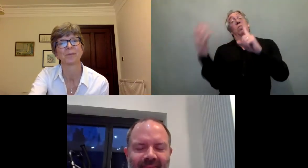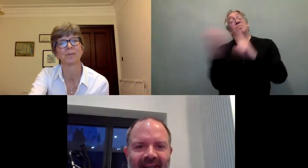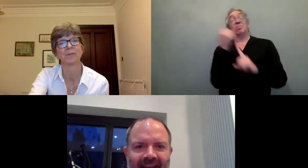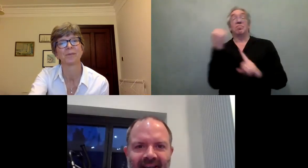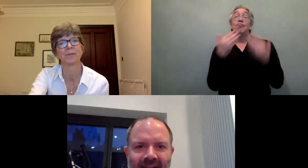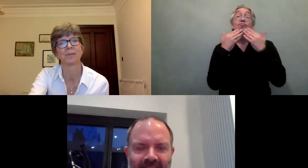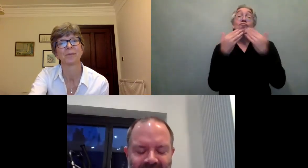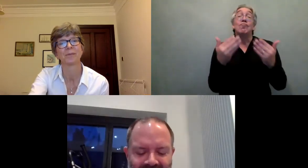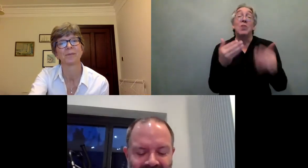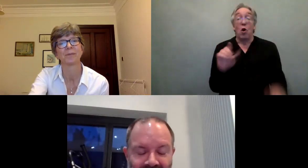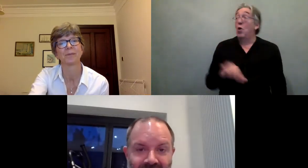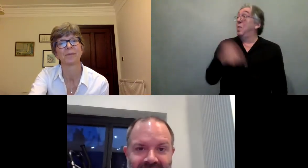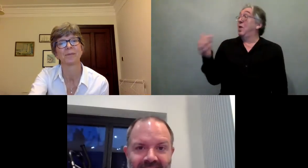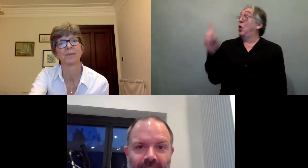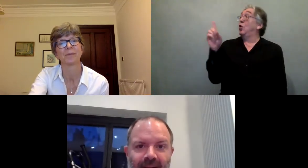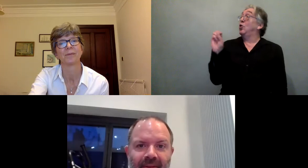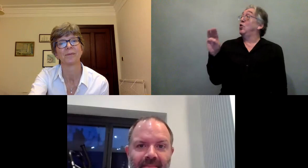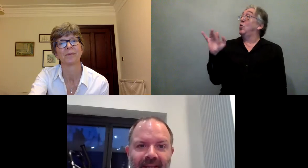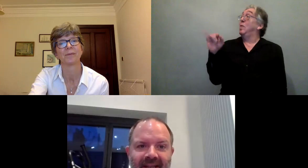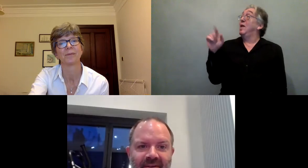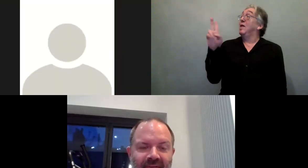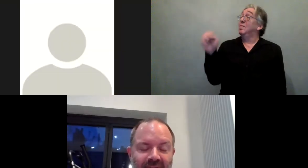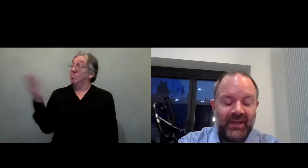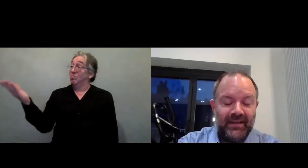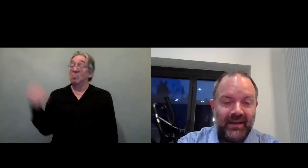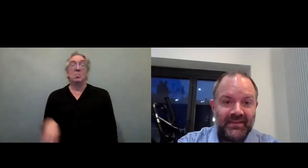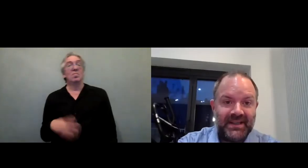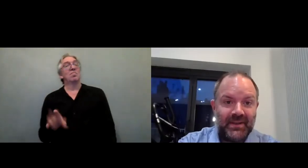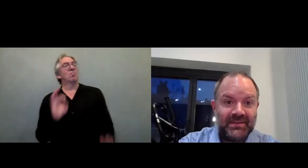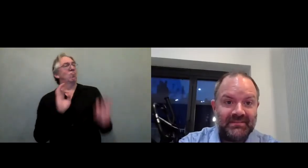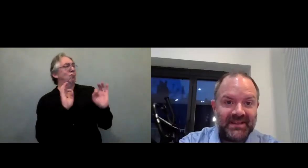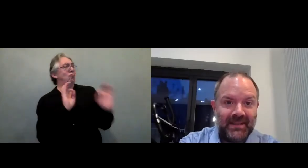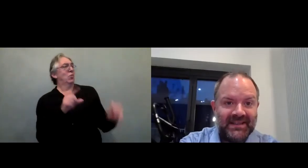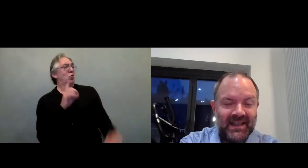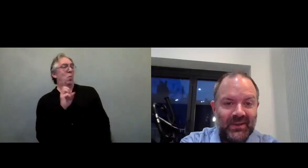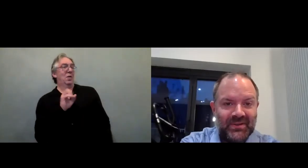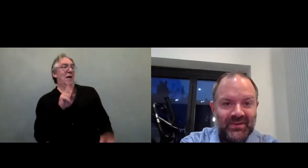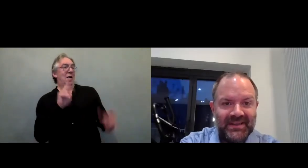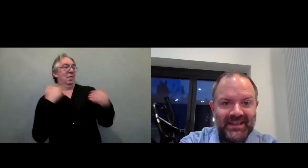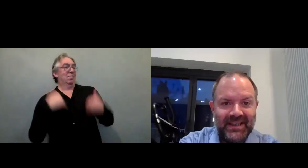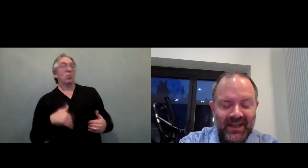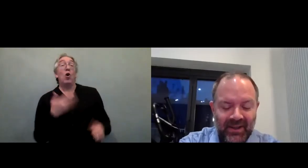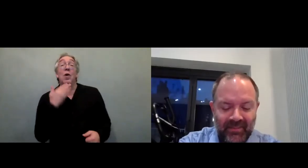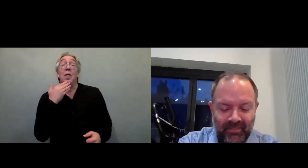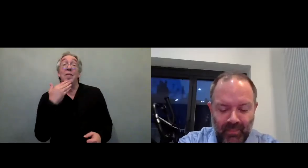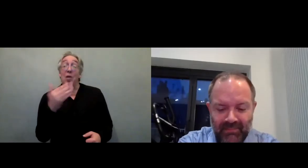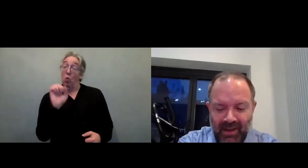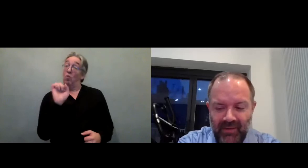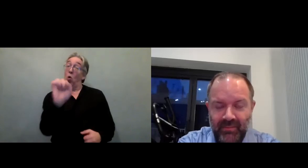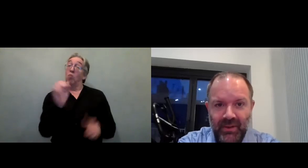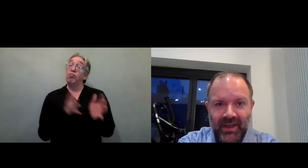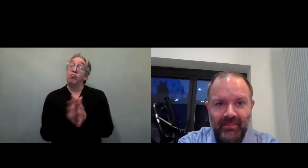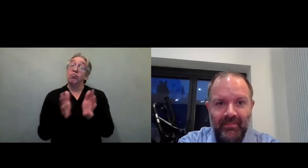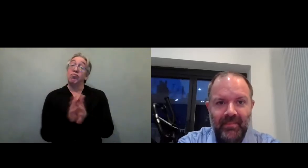very much, Penny. And yeah, great to hear about the plans to review the FCDO's disability inclusion strategy. We